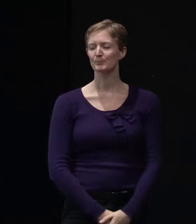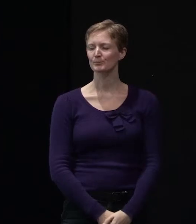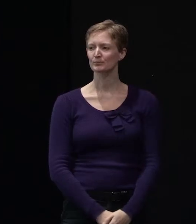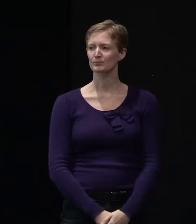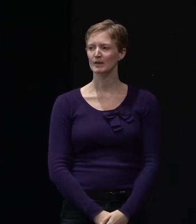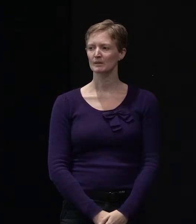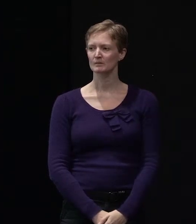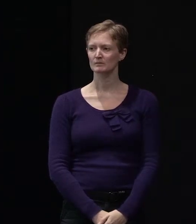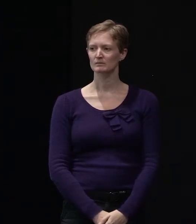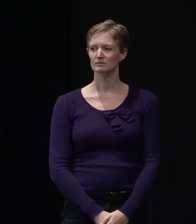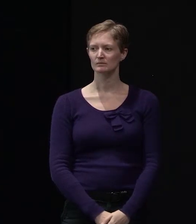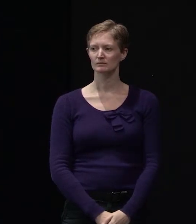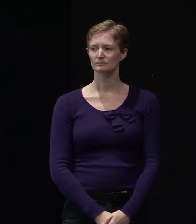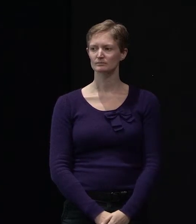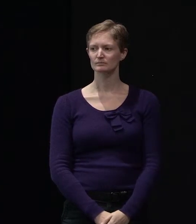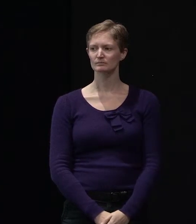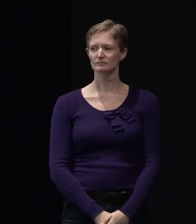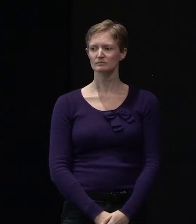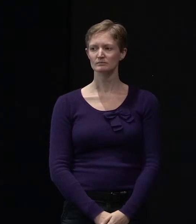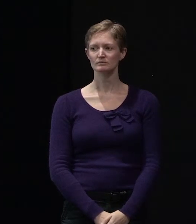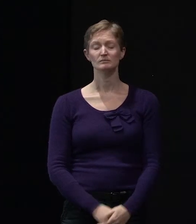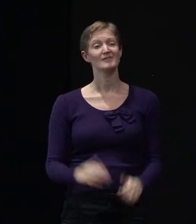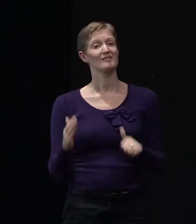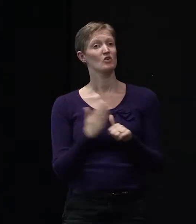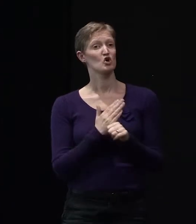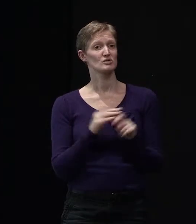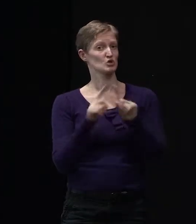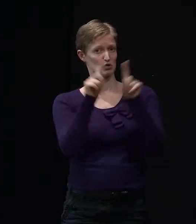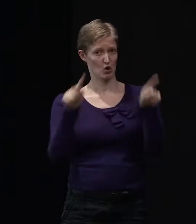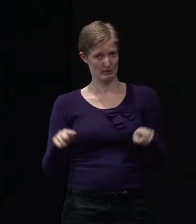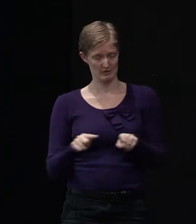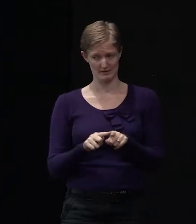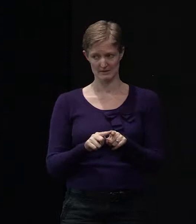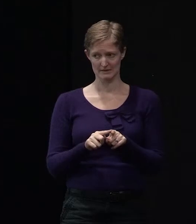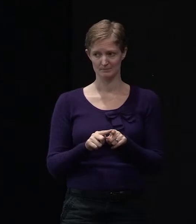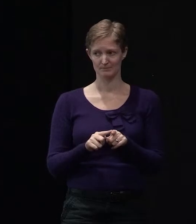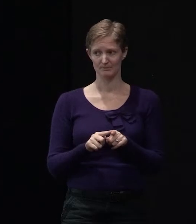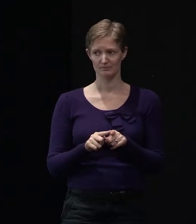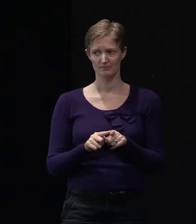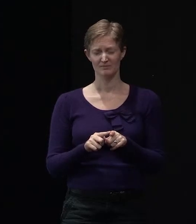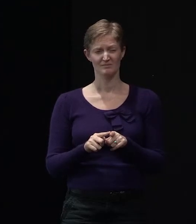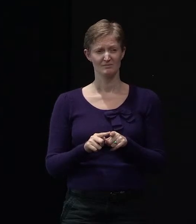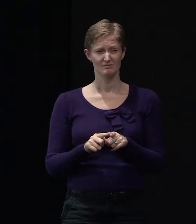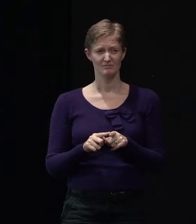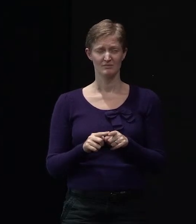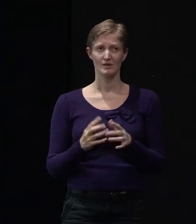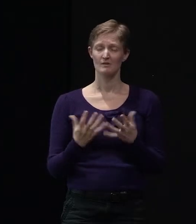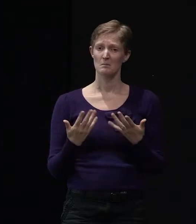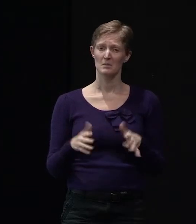So the first thing in relation to documents is that there's been a huge amount of